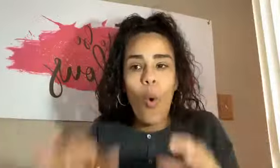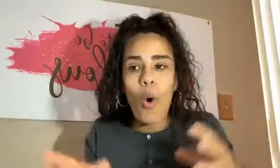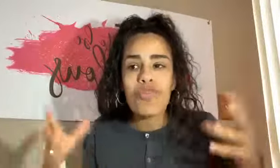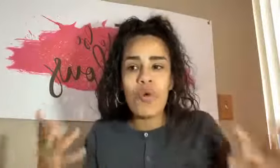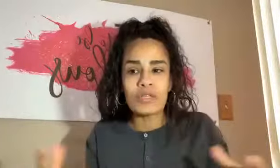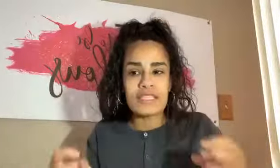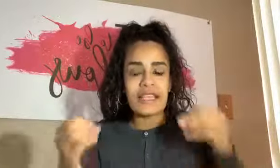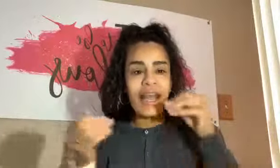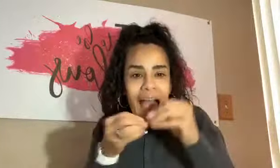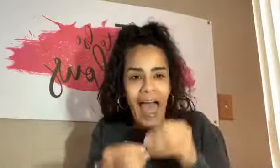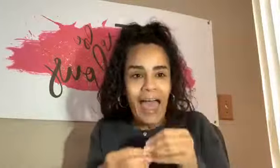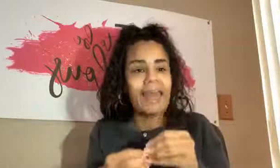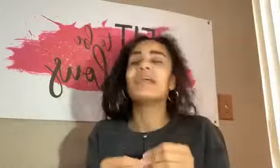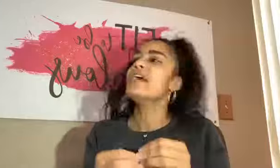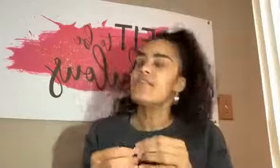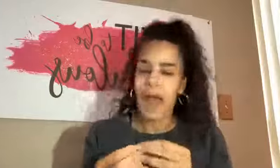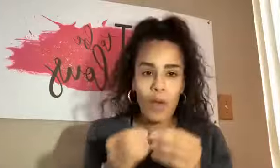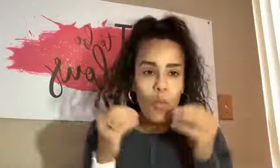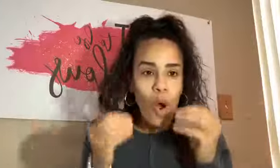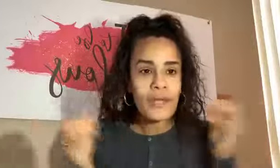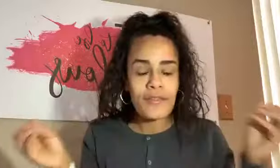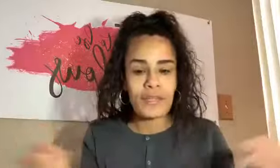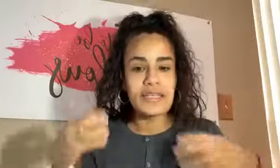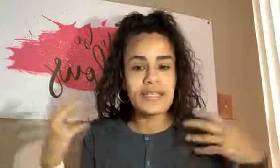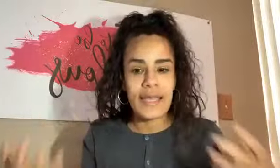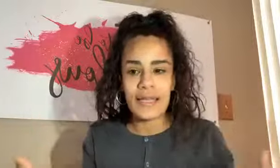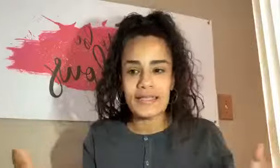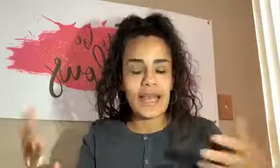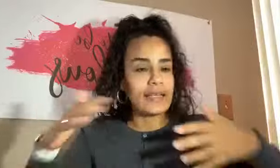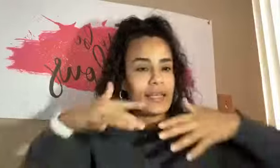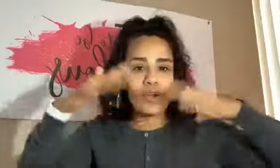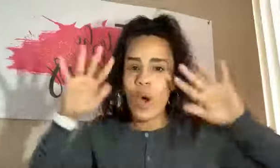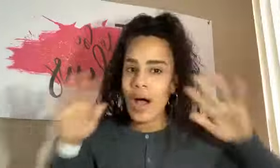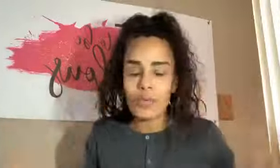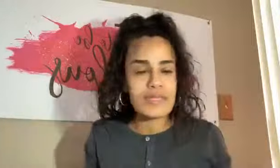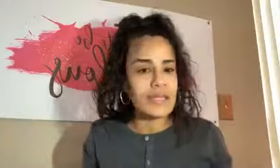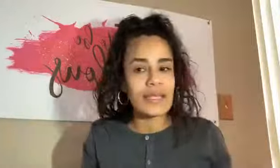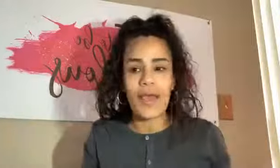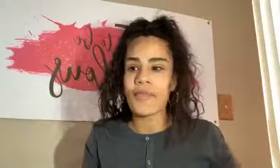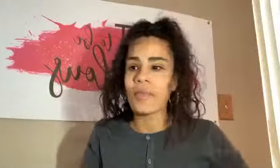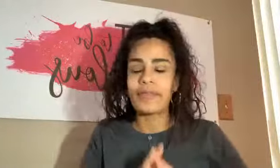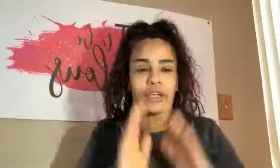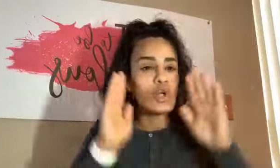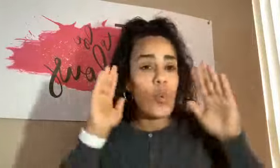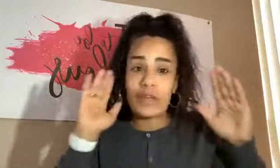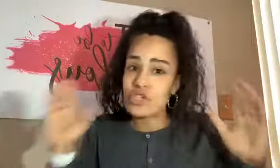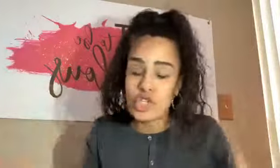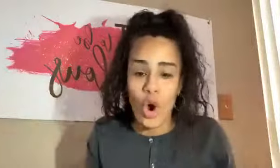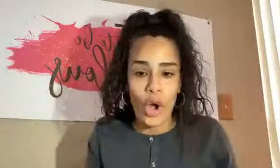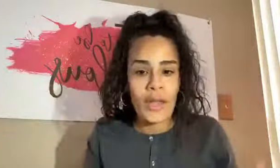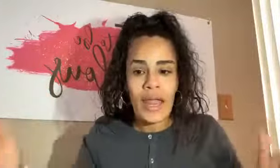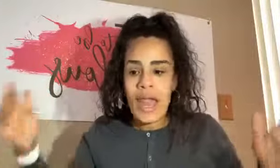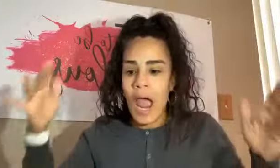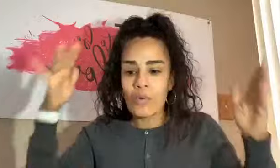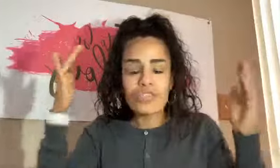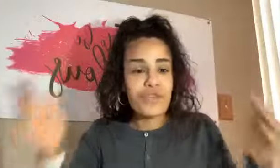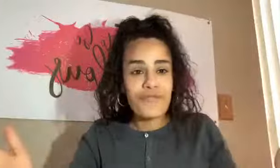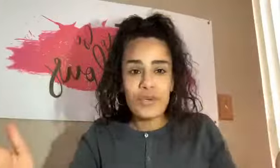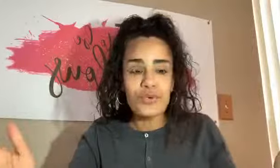all thoughts that I had, that I wanted these things. I didn't know how I was going to get them. I didn't know where to start. I was confused.